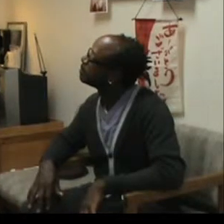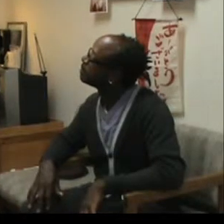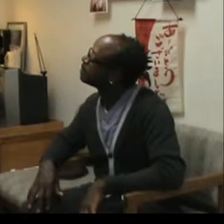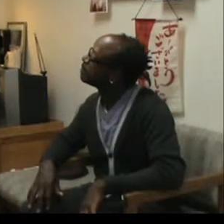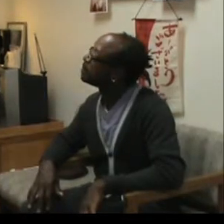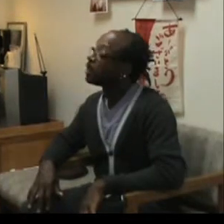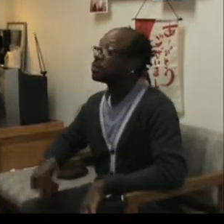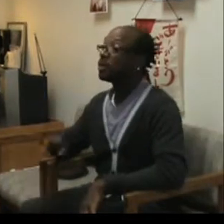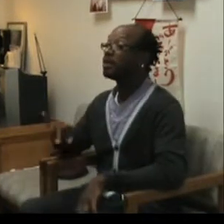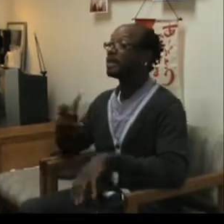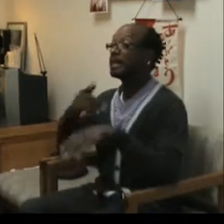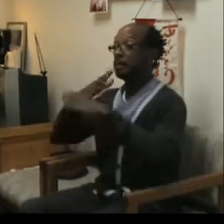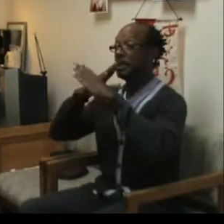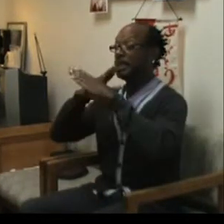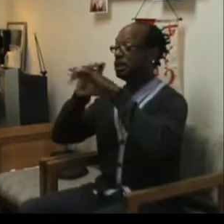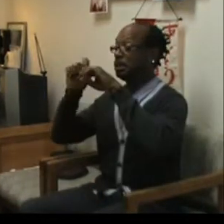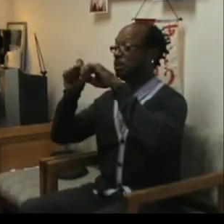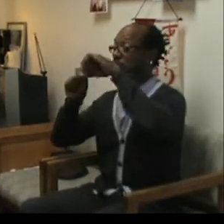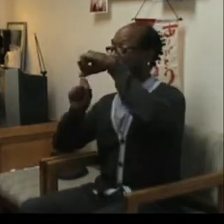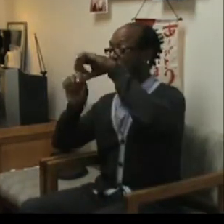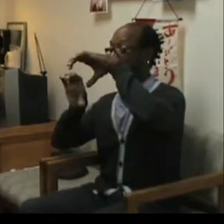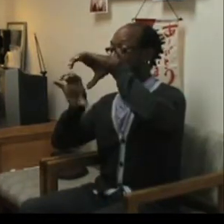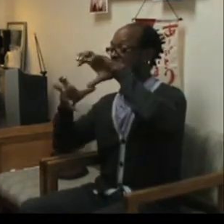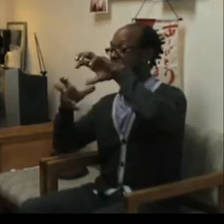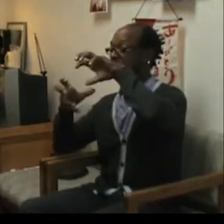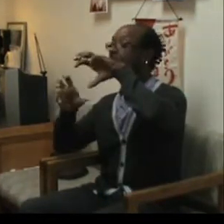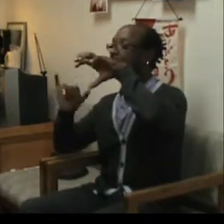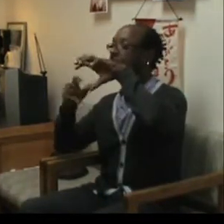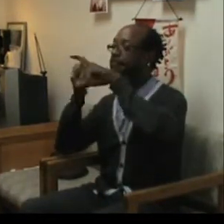or twisted, sometimes it can affect those nerves also.